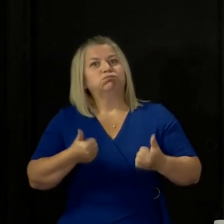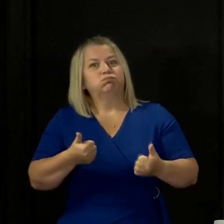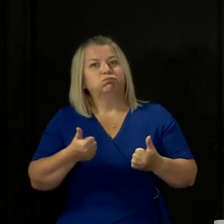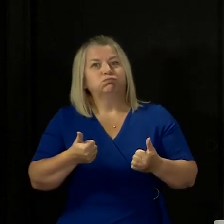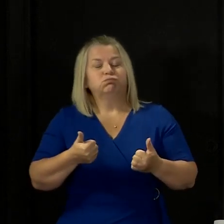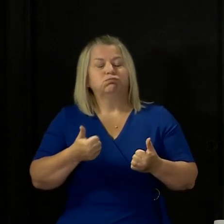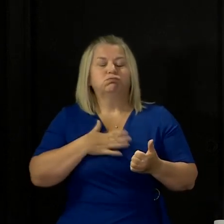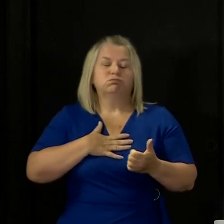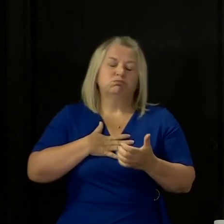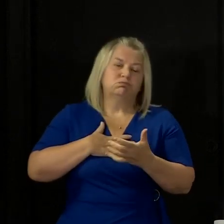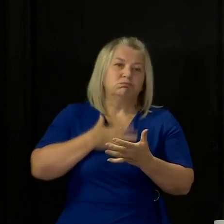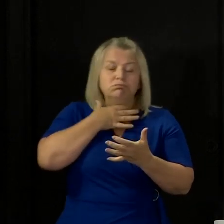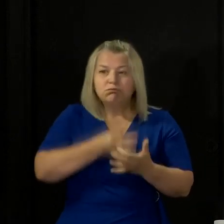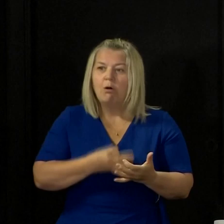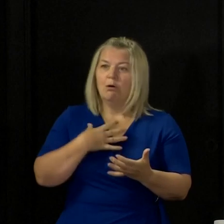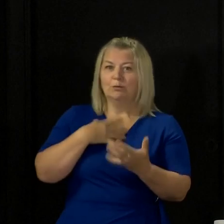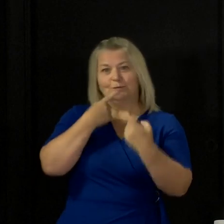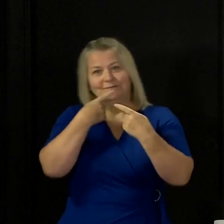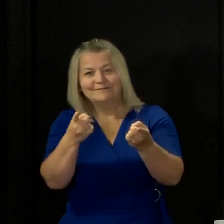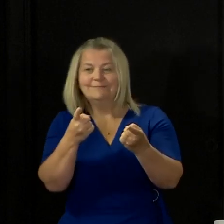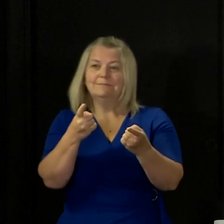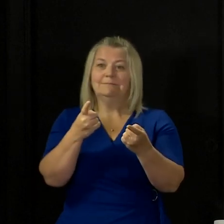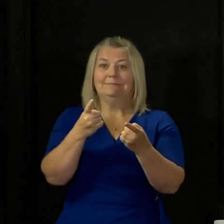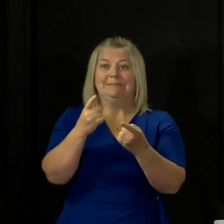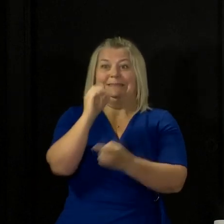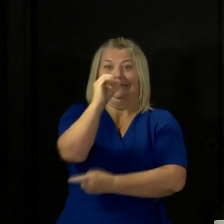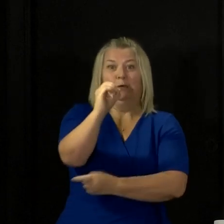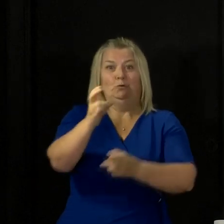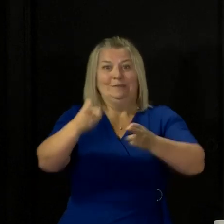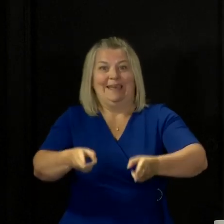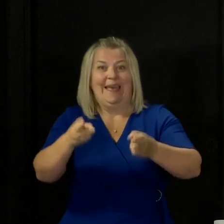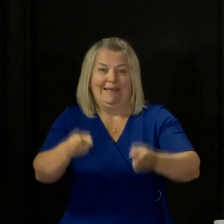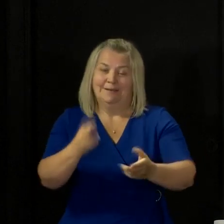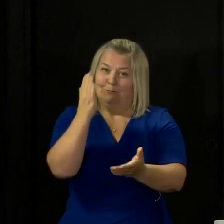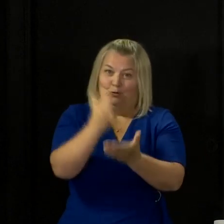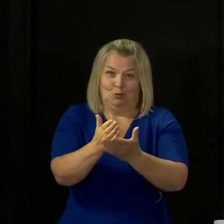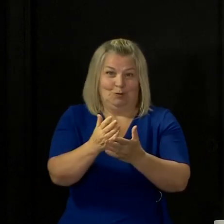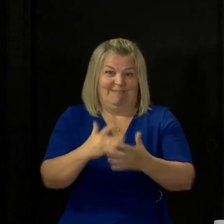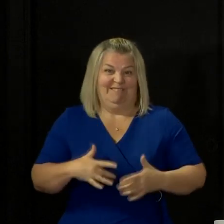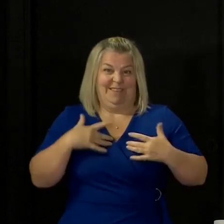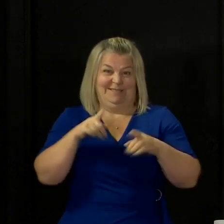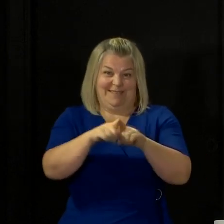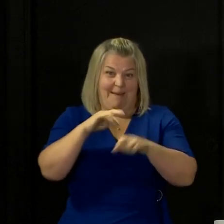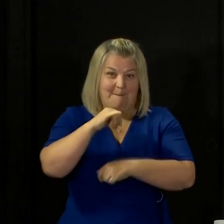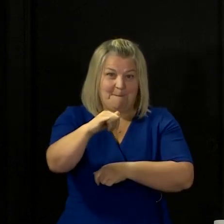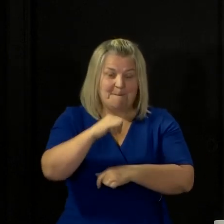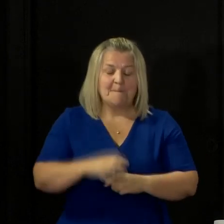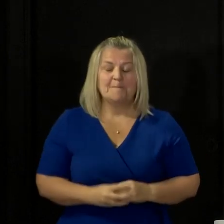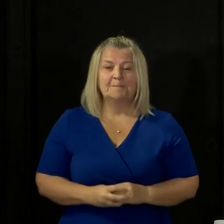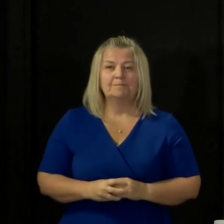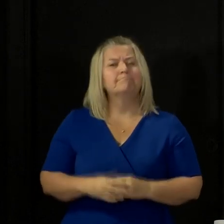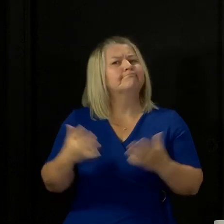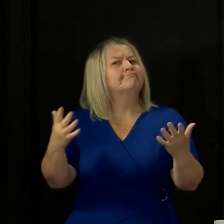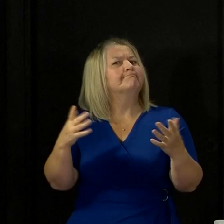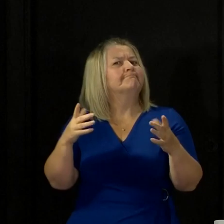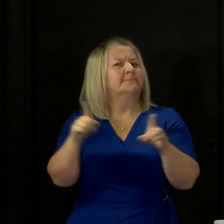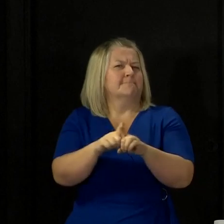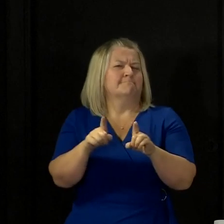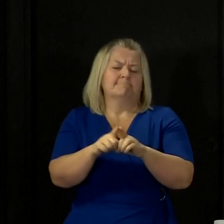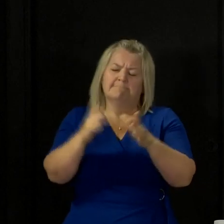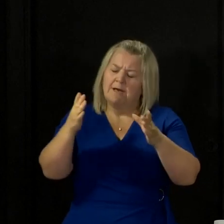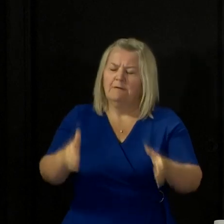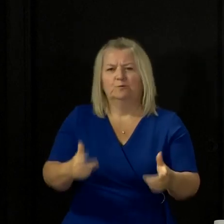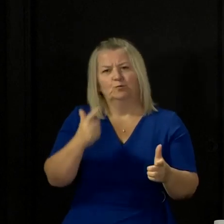I've longed to report such a development, and I know all of you will have longed to hear that. But even so, we must still exercise